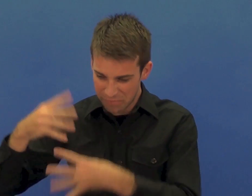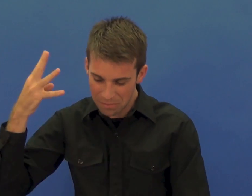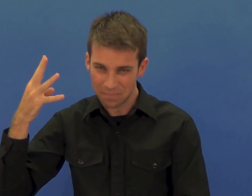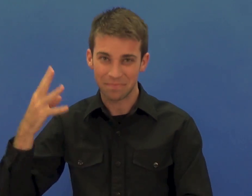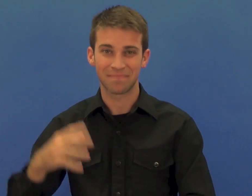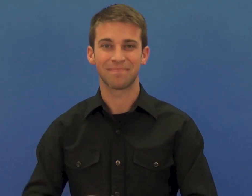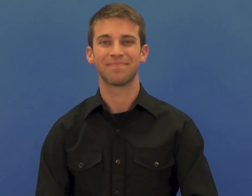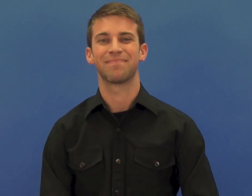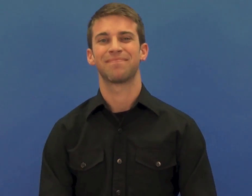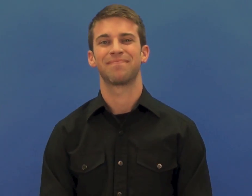types of Dobby's